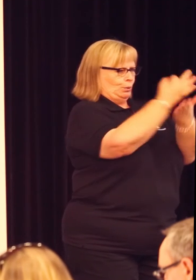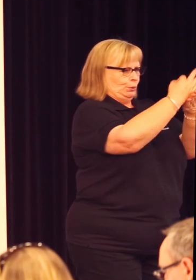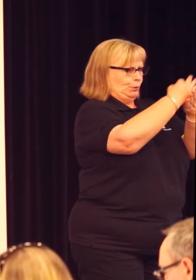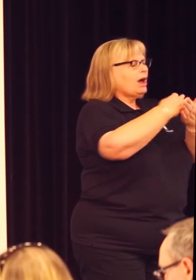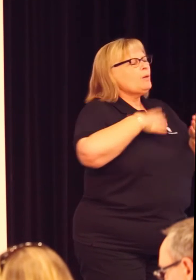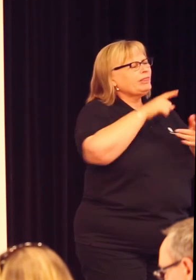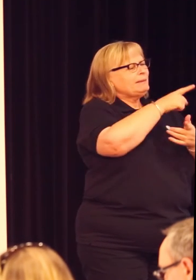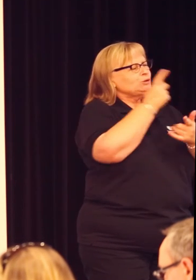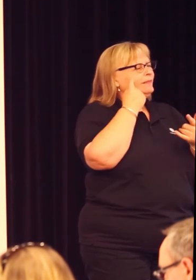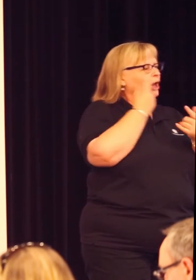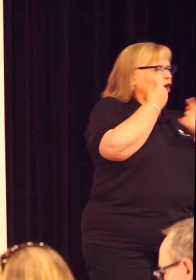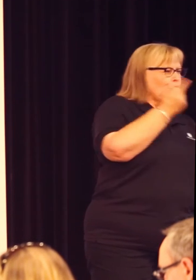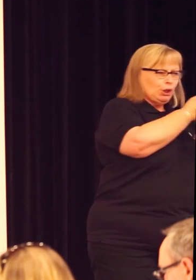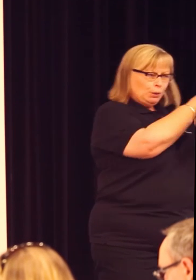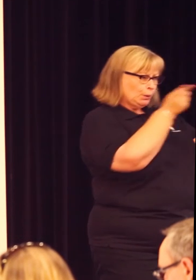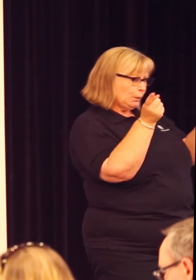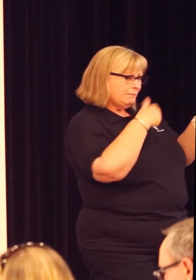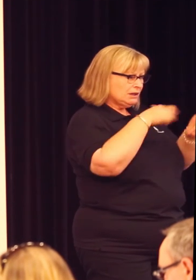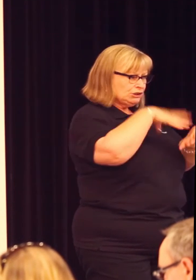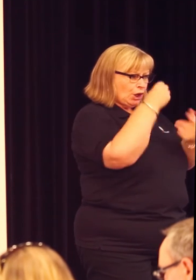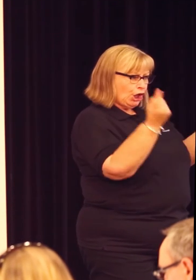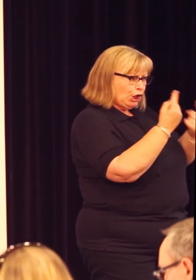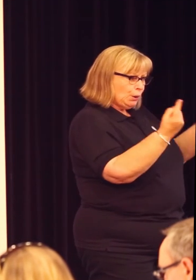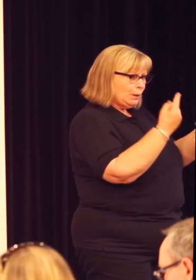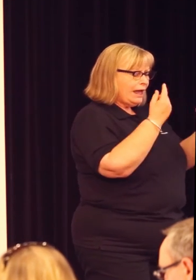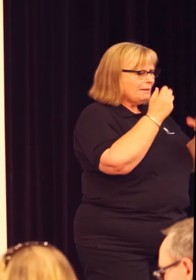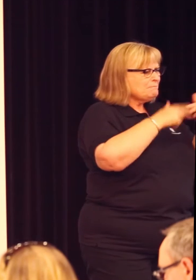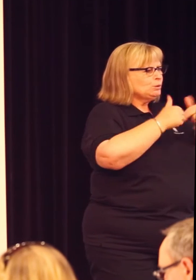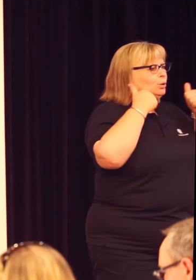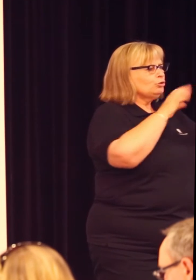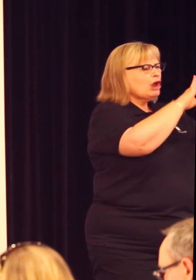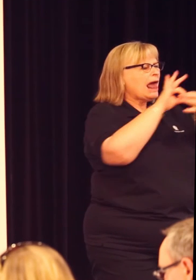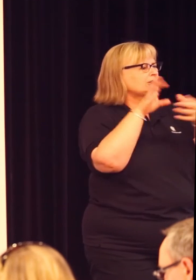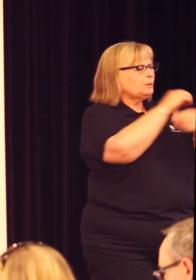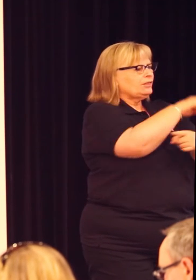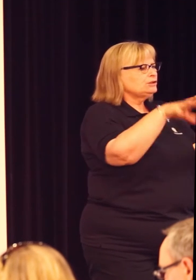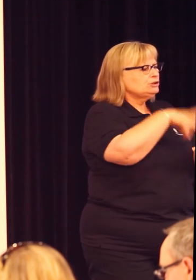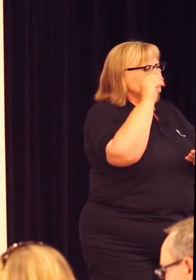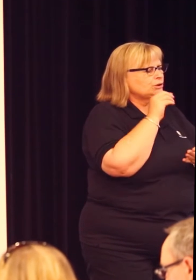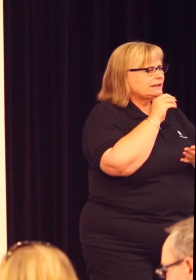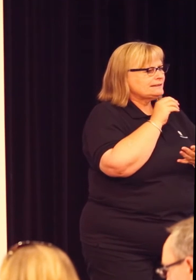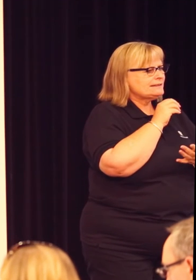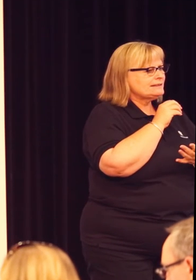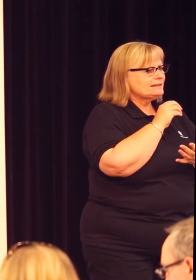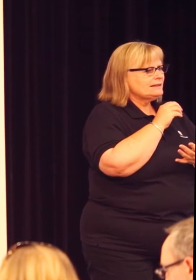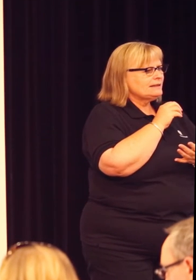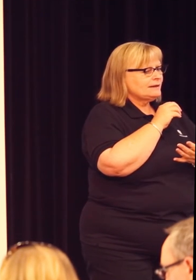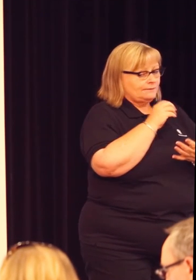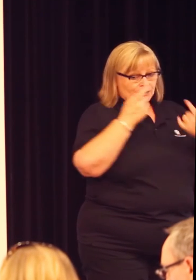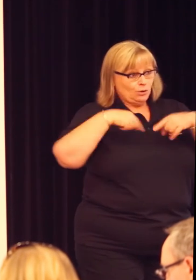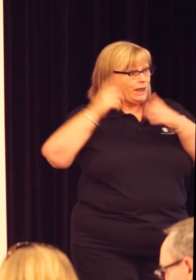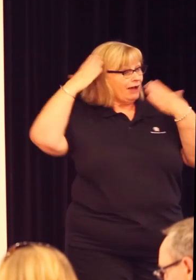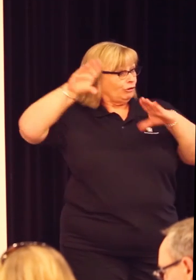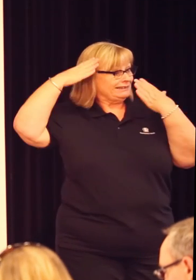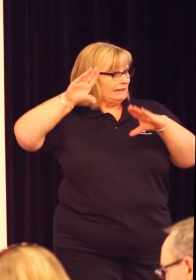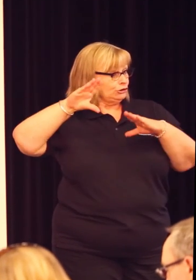differently about who it is they are confronting and building a relationship with those students. We are a residential